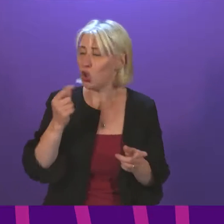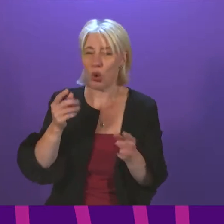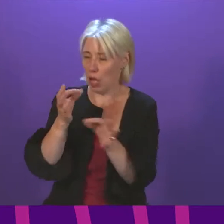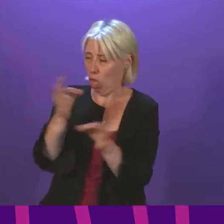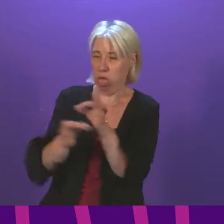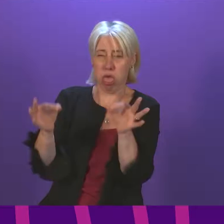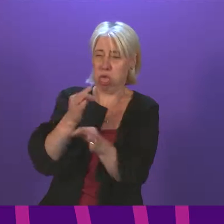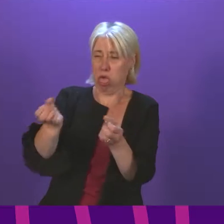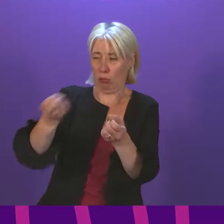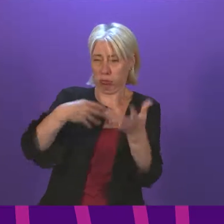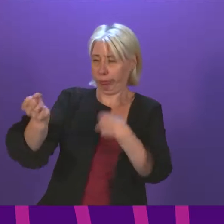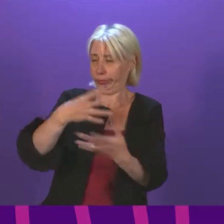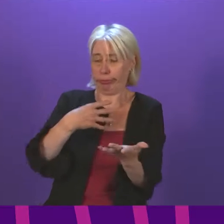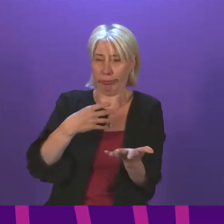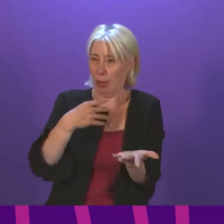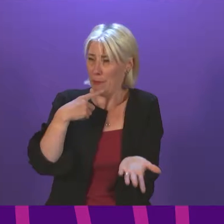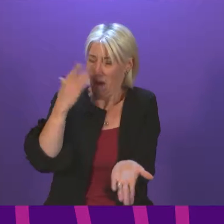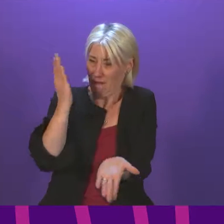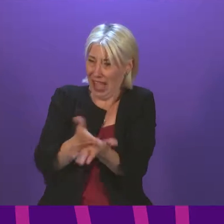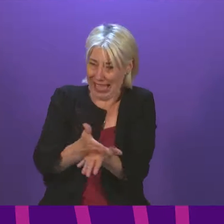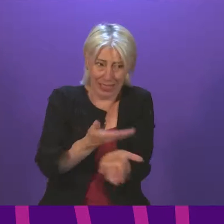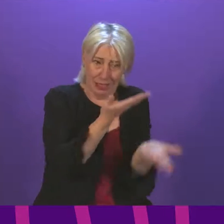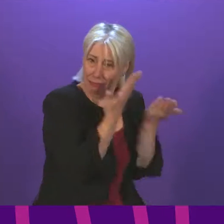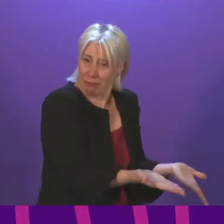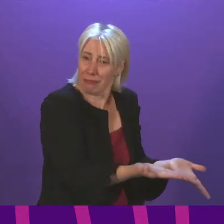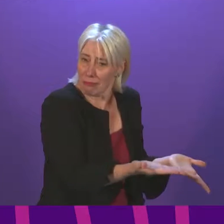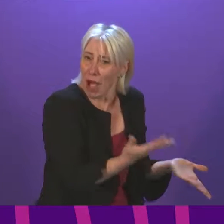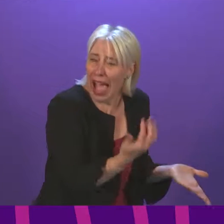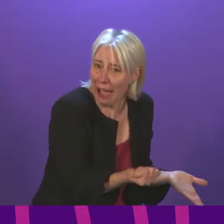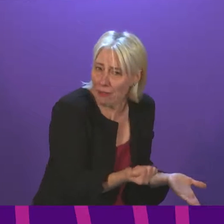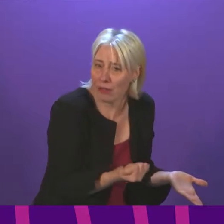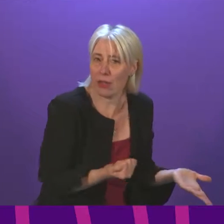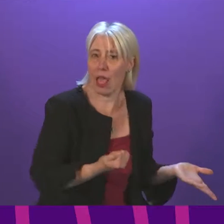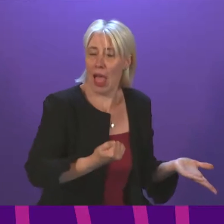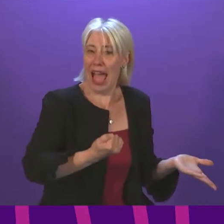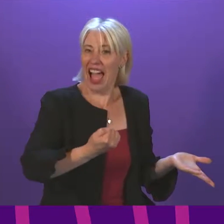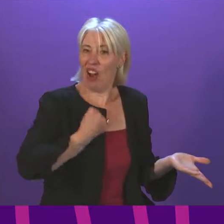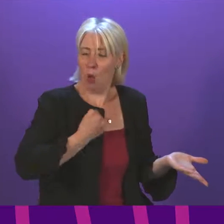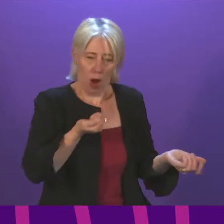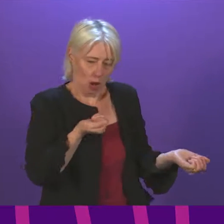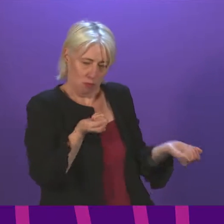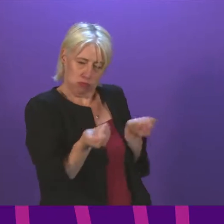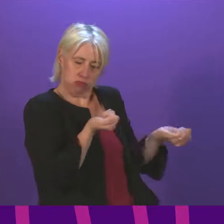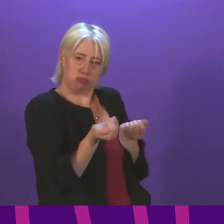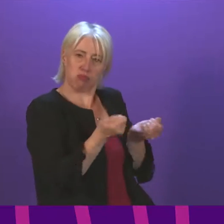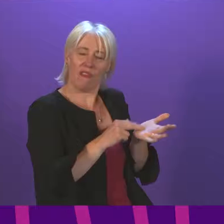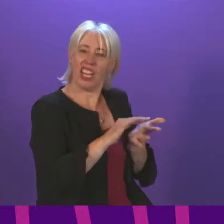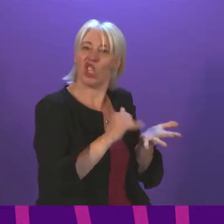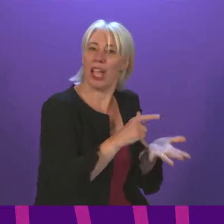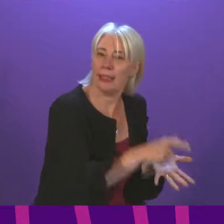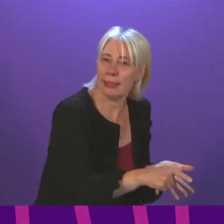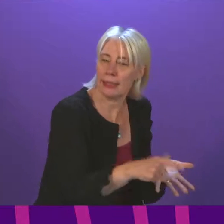does not detract away, of course, from the facts that exist. And, of course, under our stewardship of the NHS, we do not really have